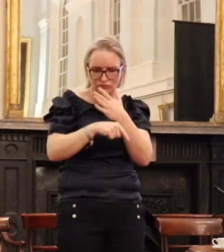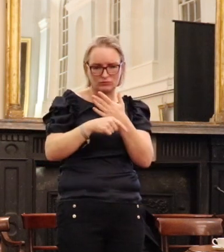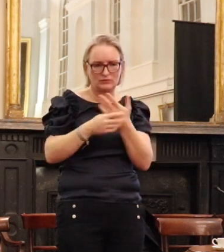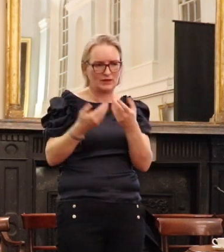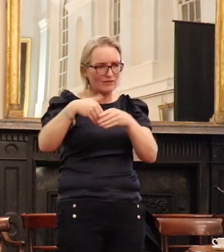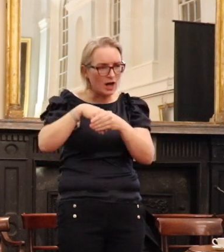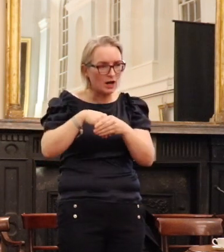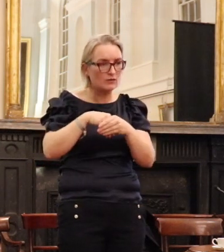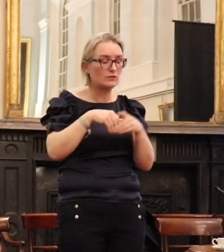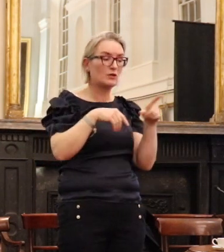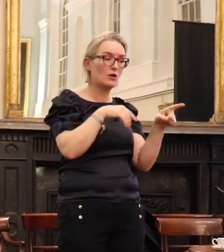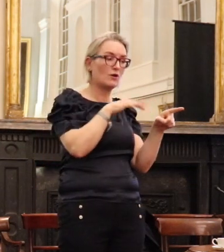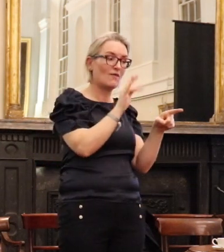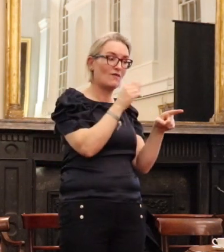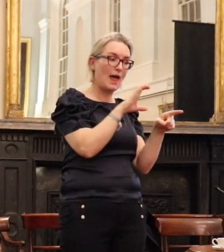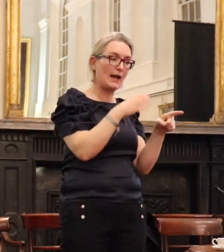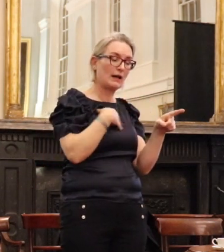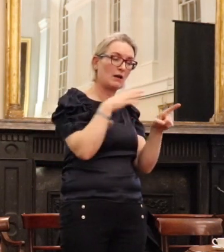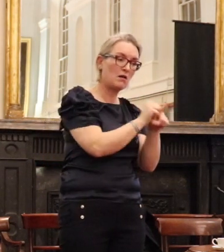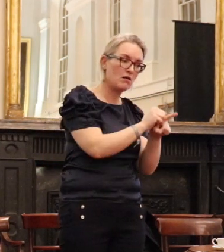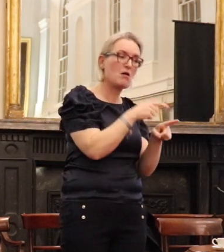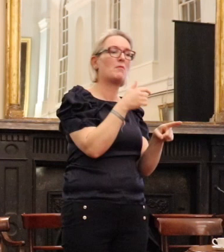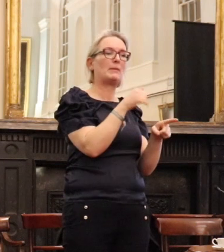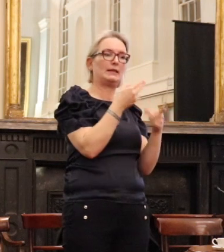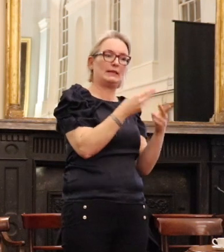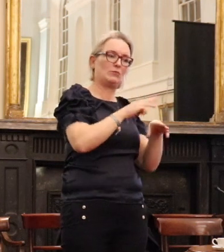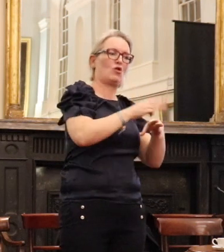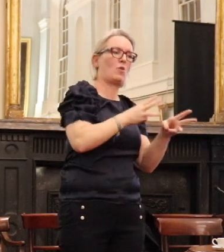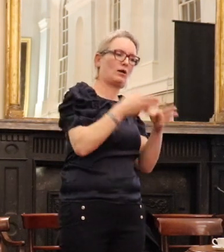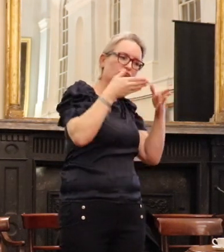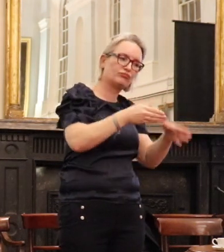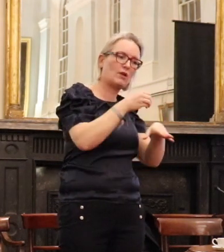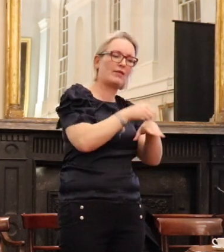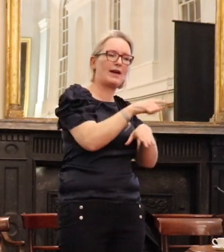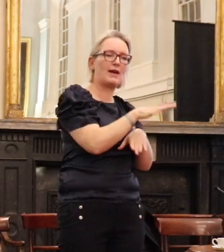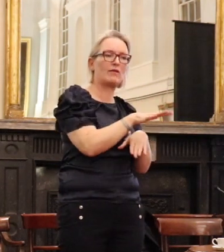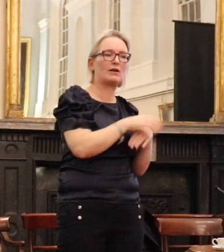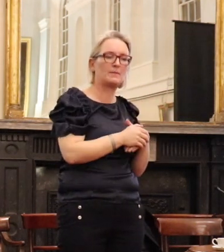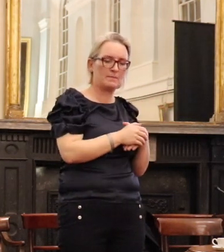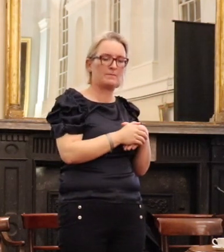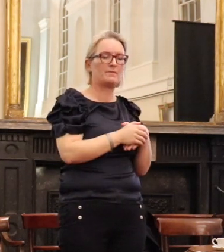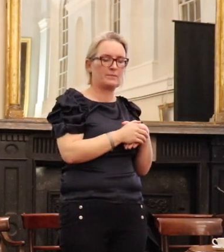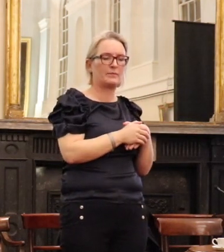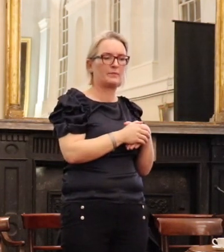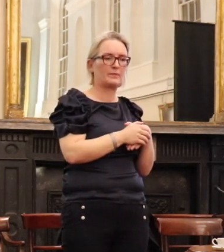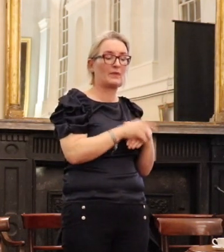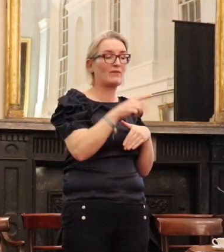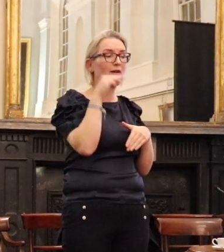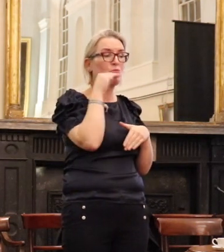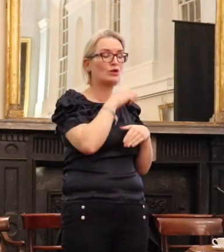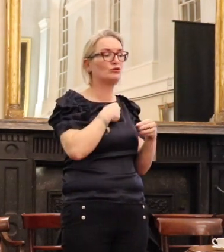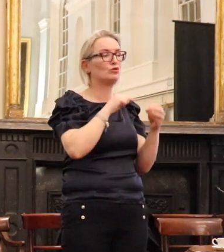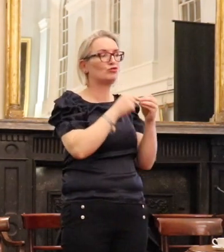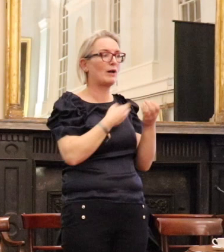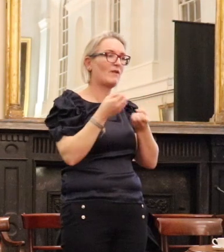realised that it was something that Flannan had to do, Flannan volunteers had to do, and that when we worked in that area, was very important to try